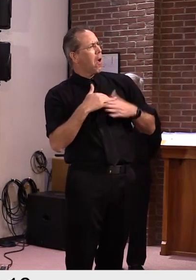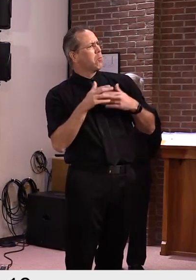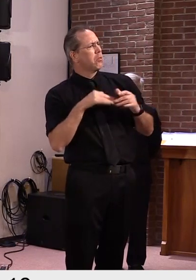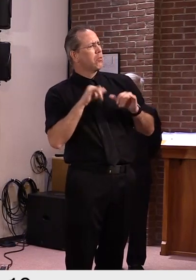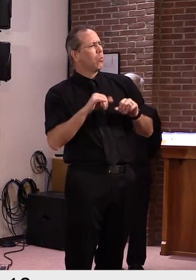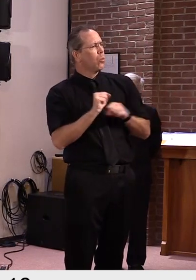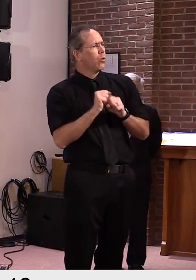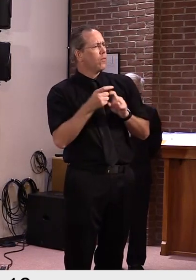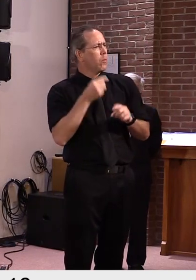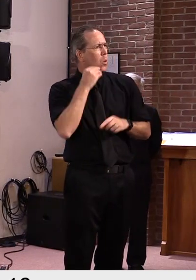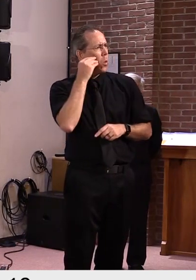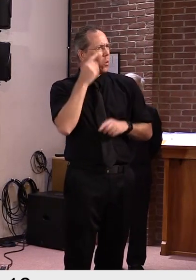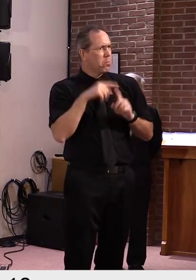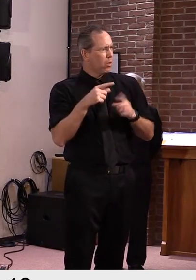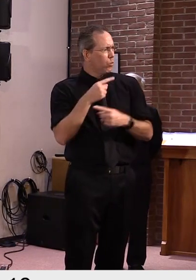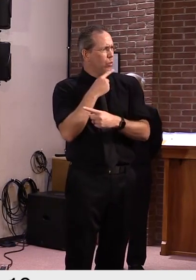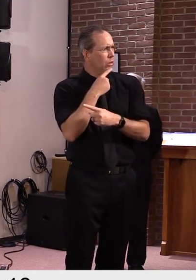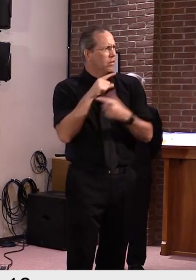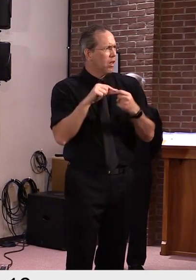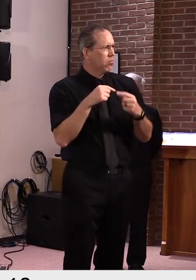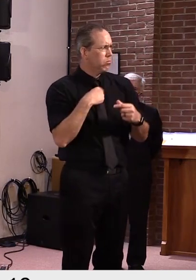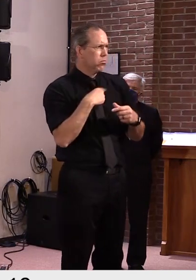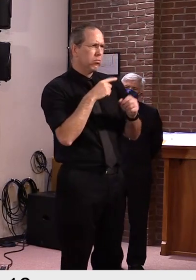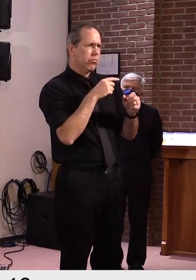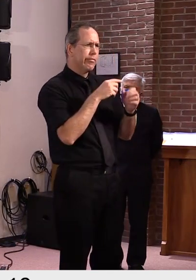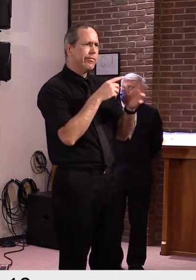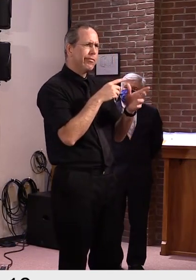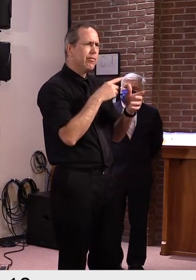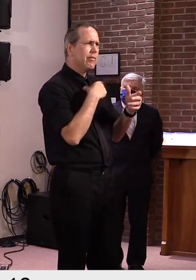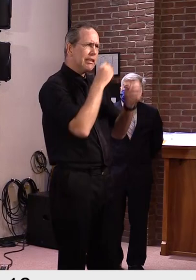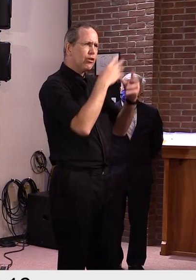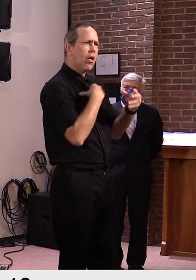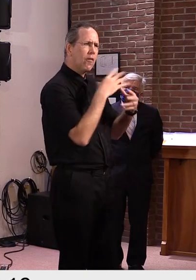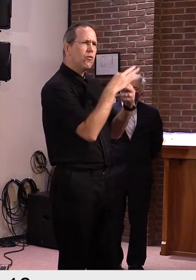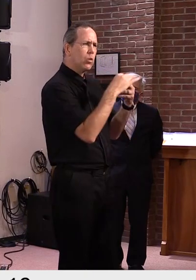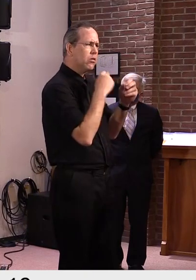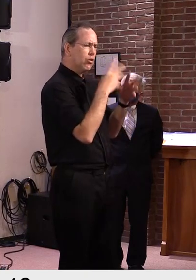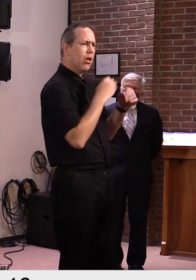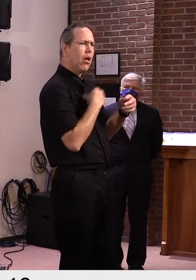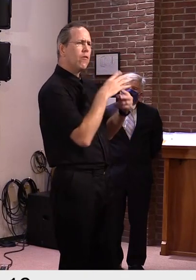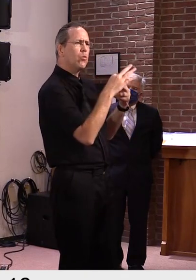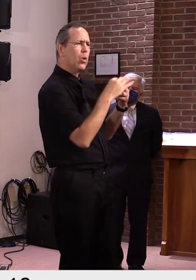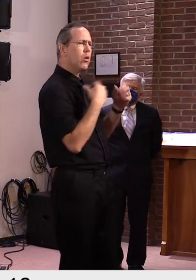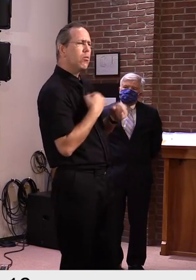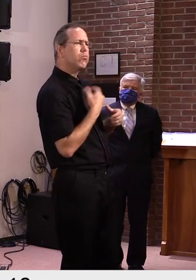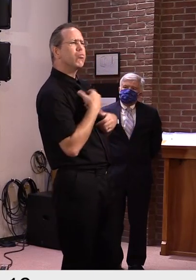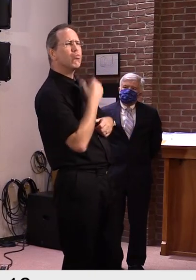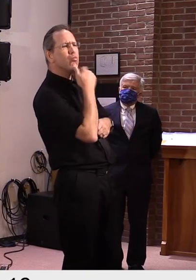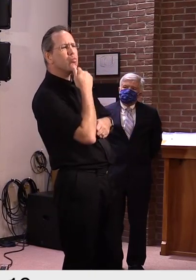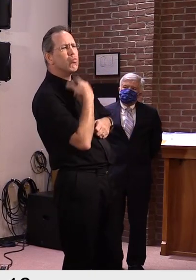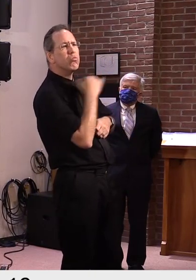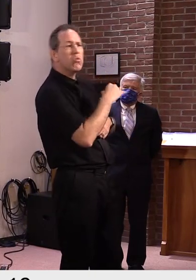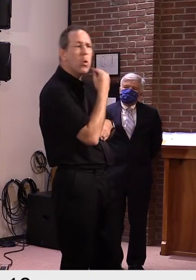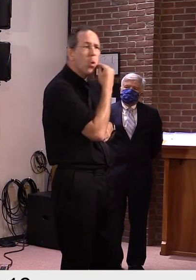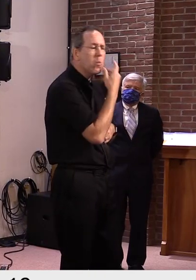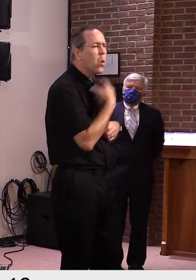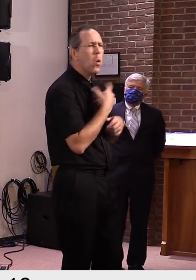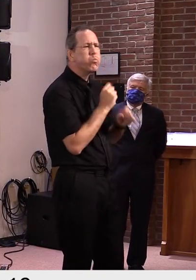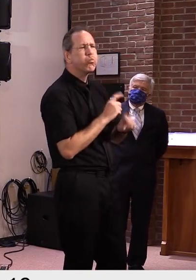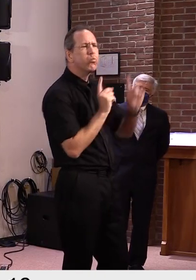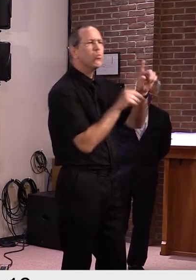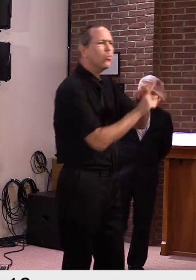that. And I think it's reasonable in some respects, uh, when you have, um, uh, compromised health, uh,